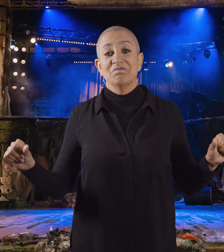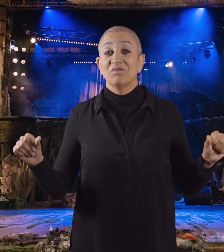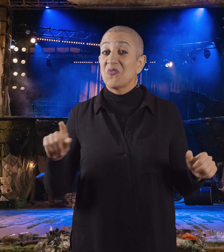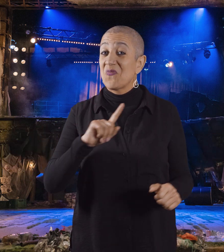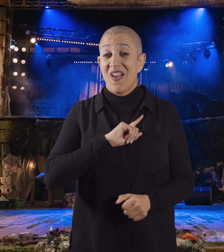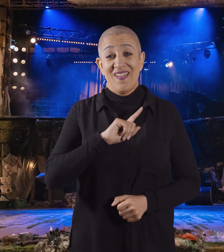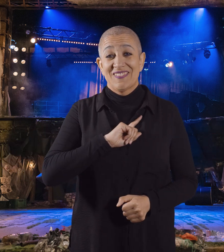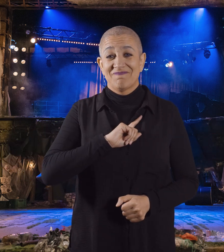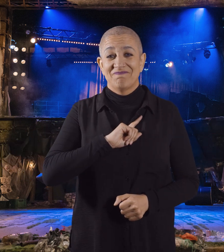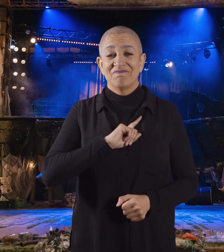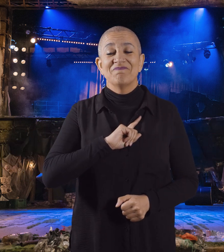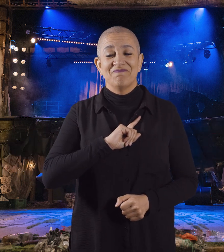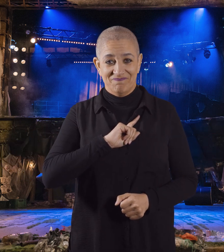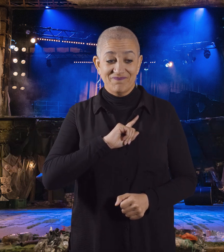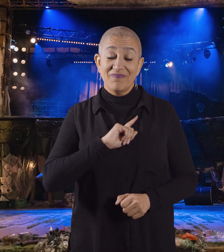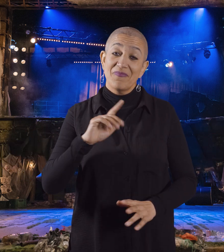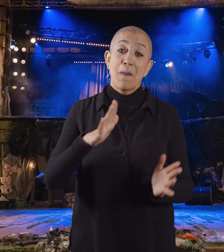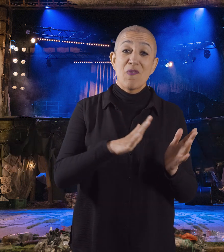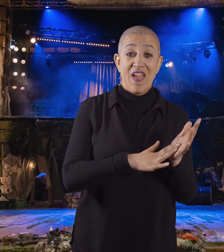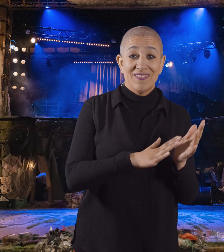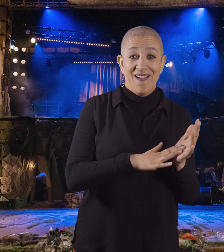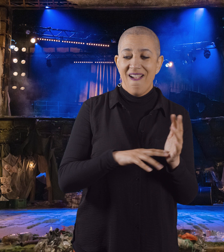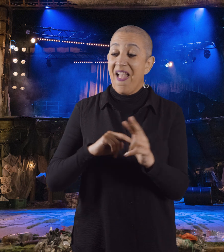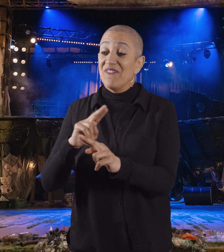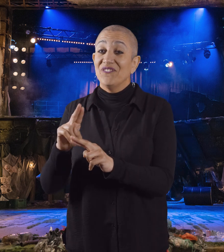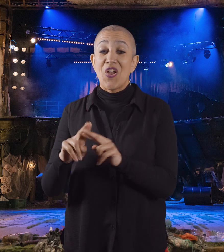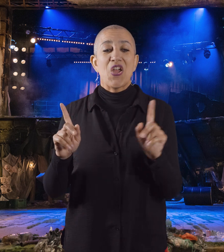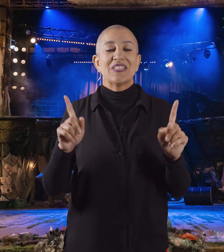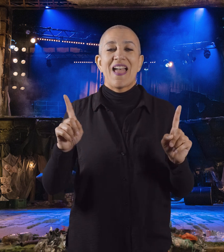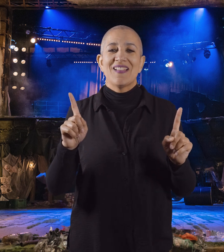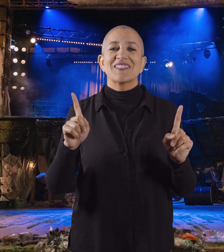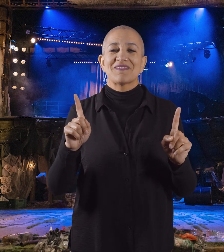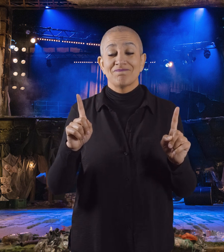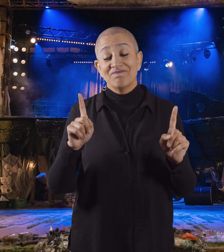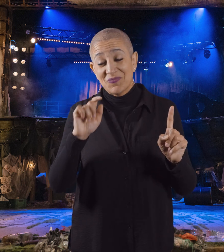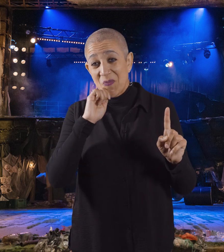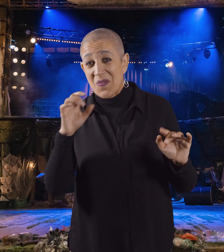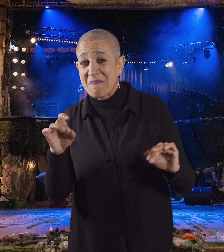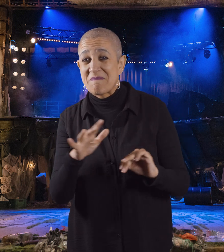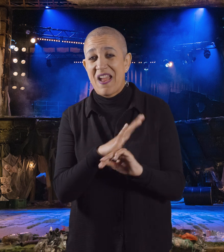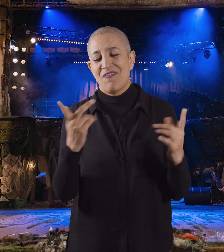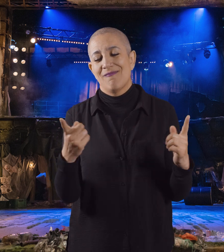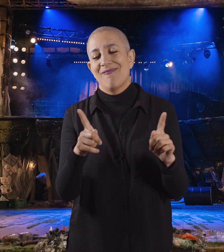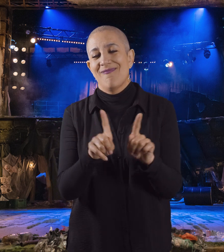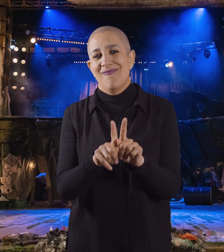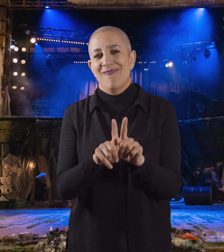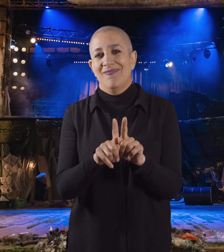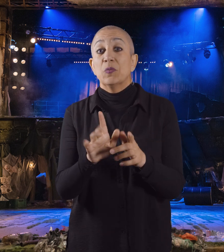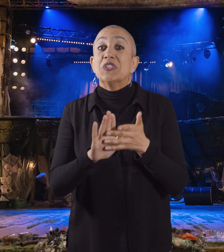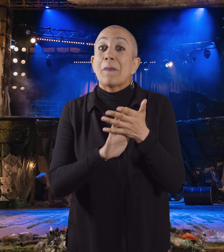Because Ferdinand and Miranda are going to marry. The fight between Naples and Milan is healed.